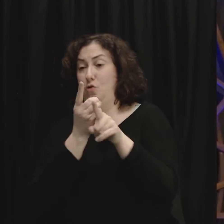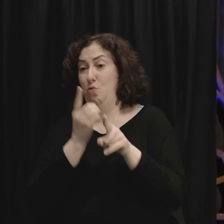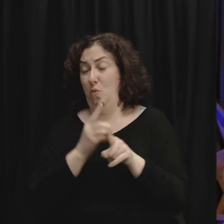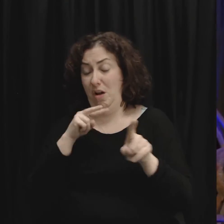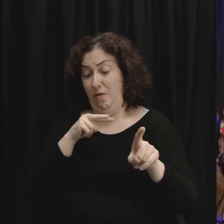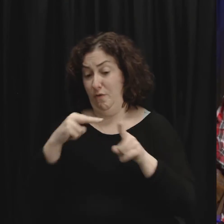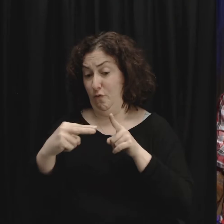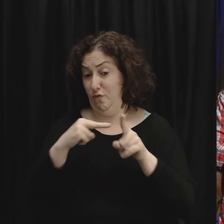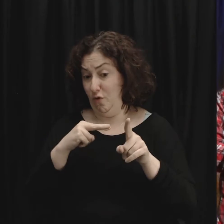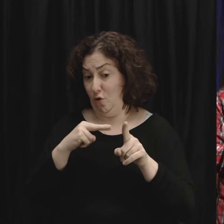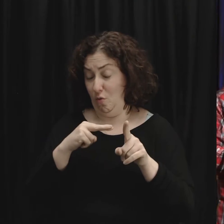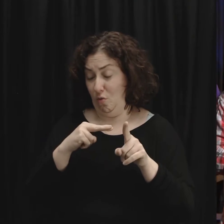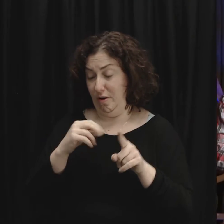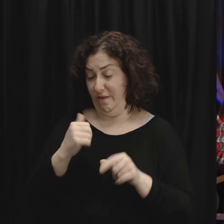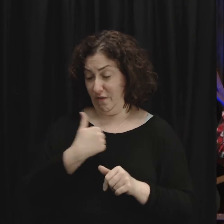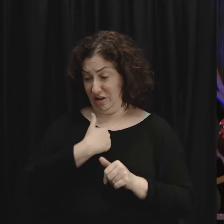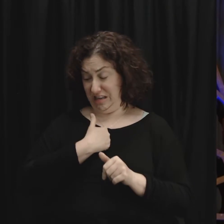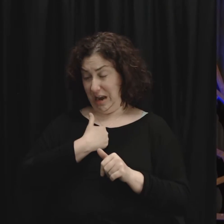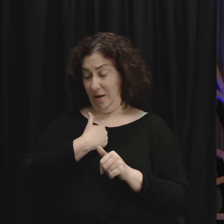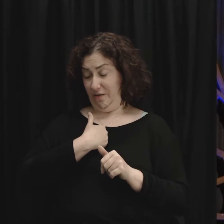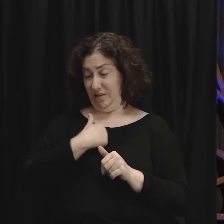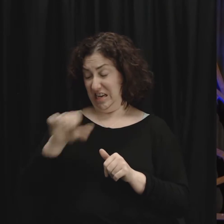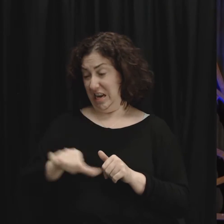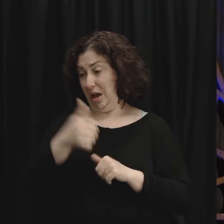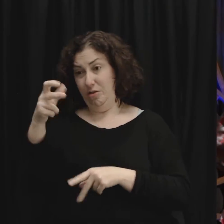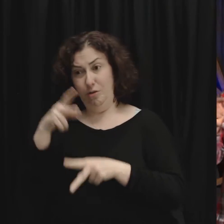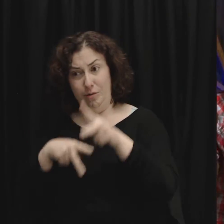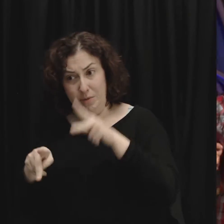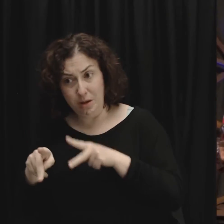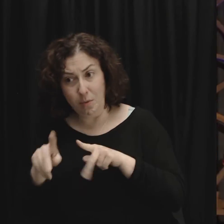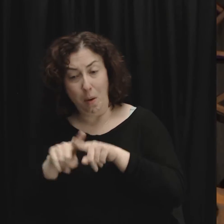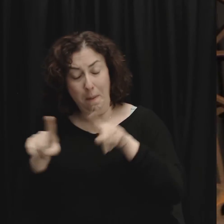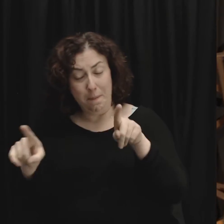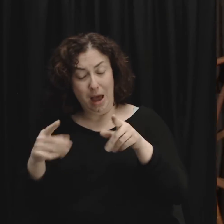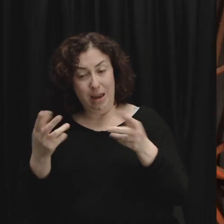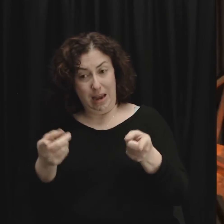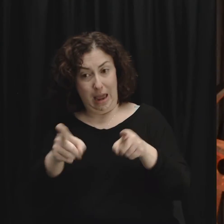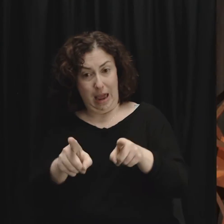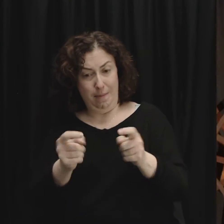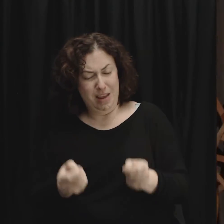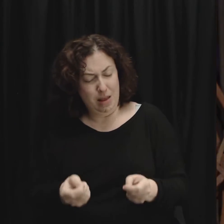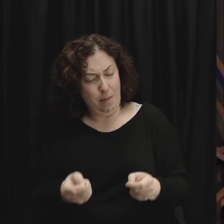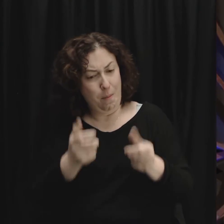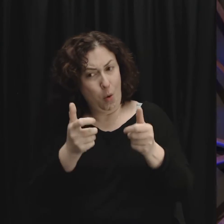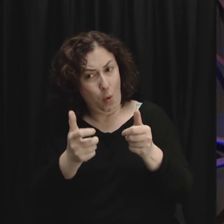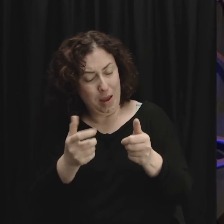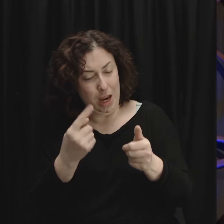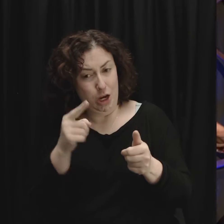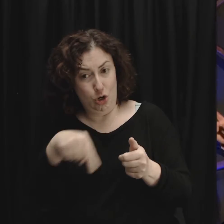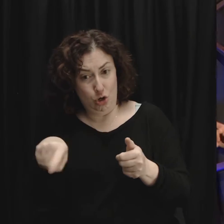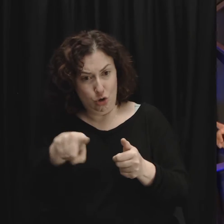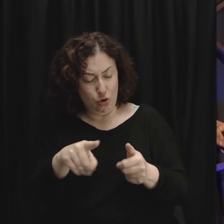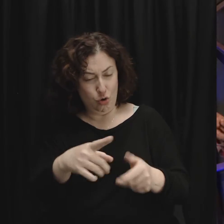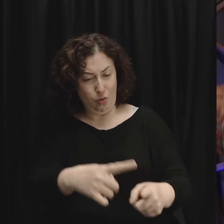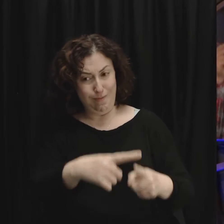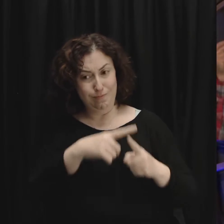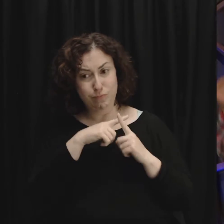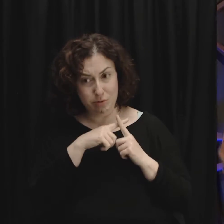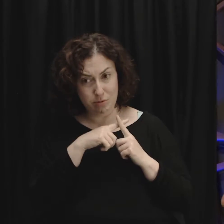where we put our faith and trust in Jesus Christ, something profound happened the day you trusted Christ as your Savior. Paul says that in that one